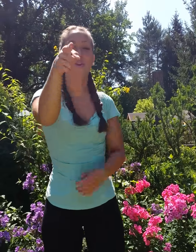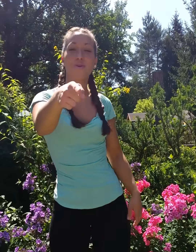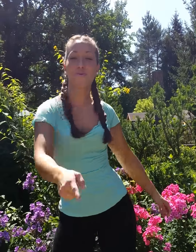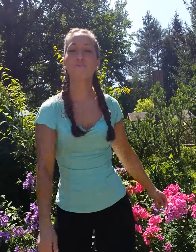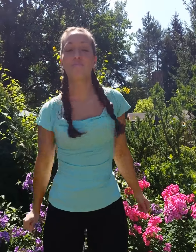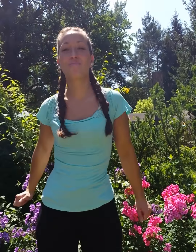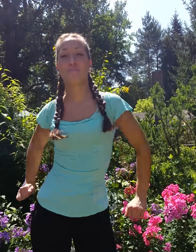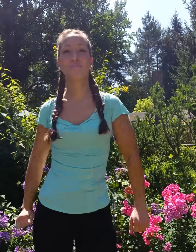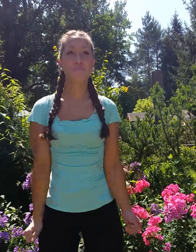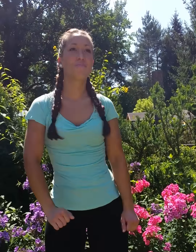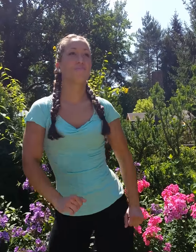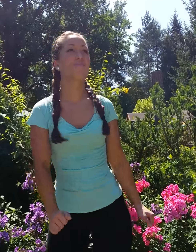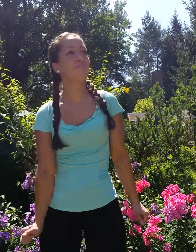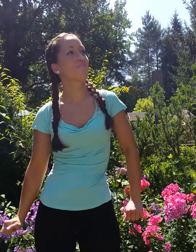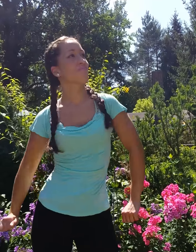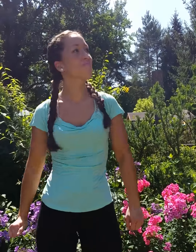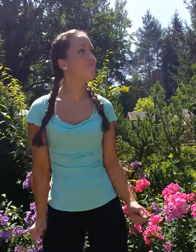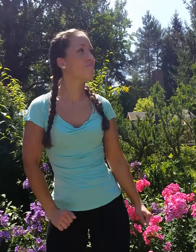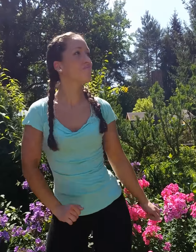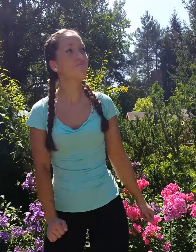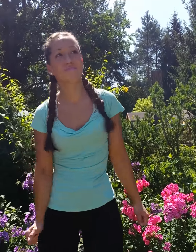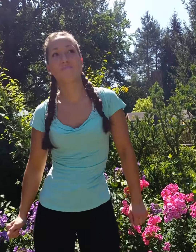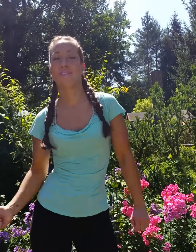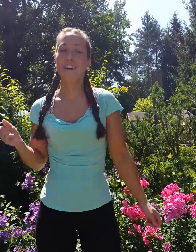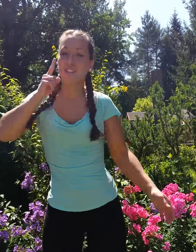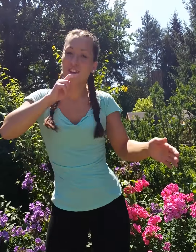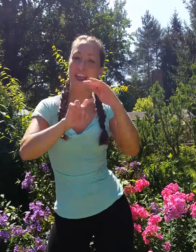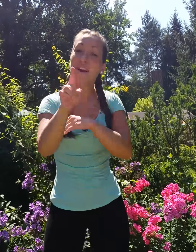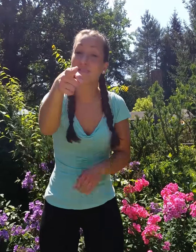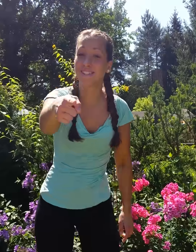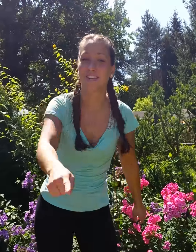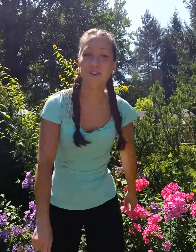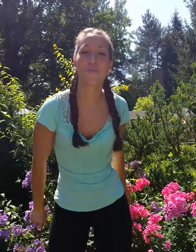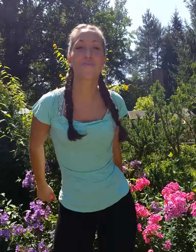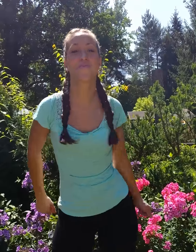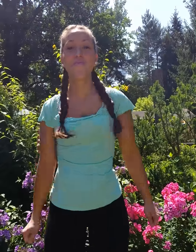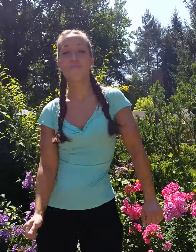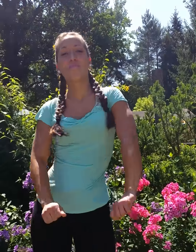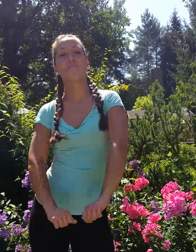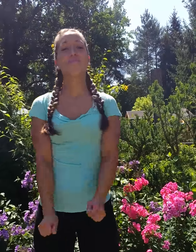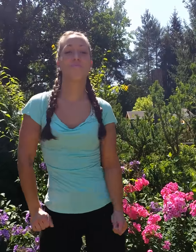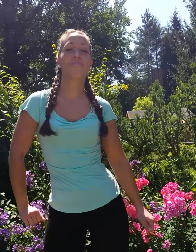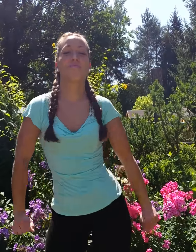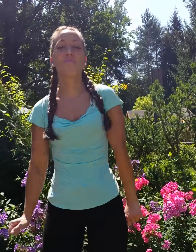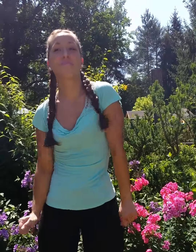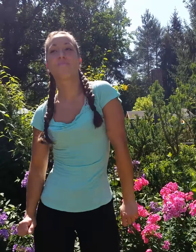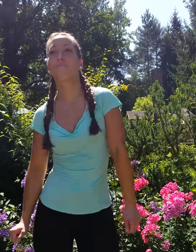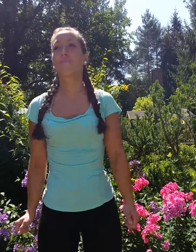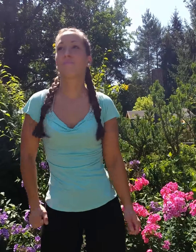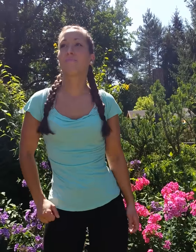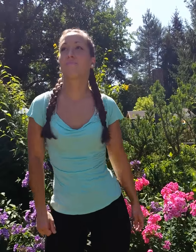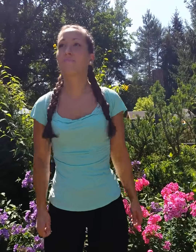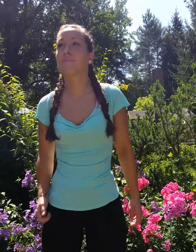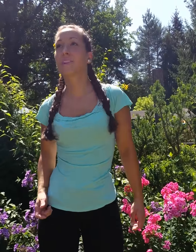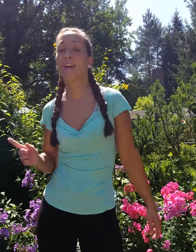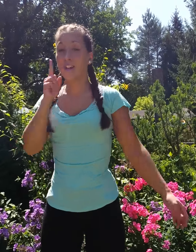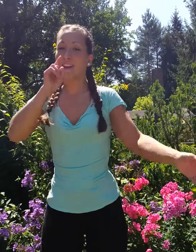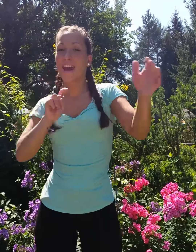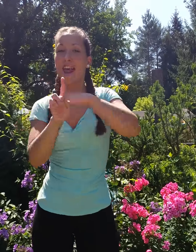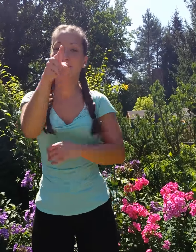to you Just to get up next to you Just to get